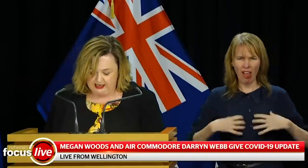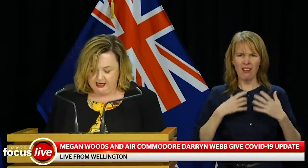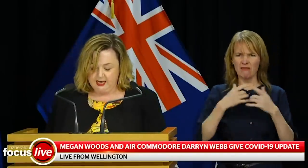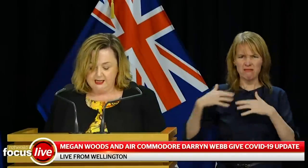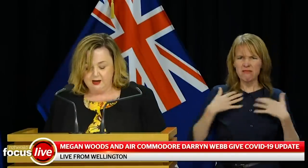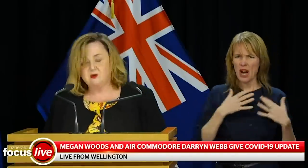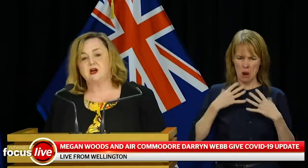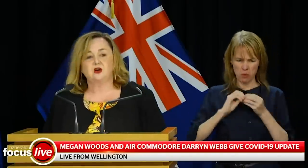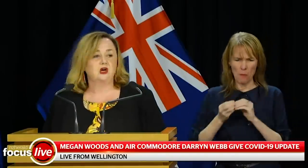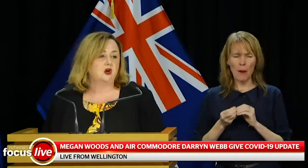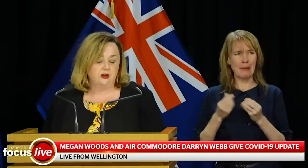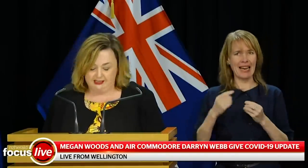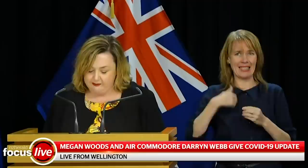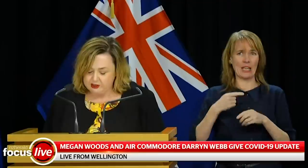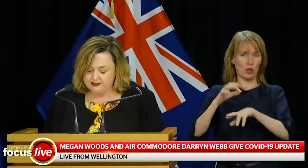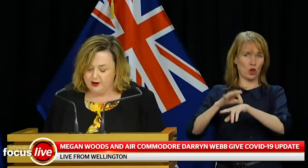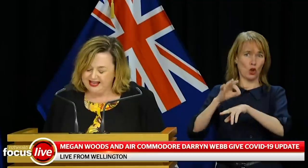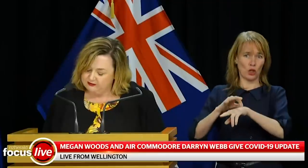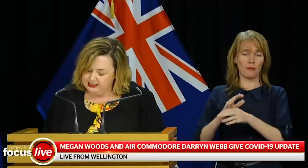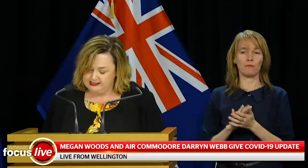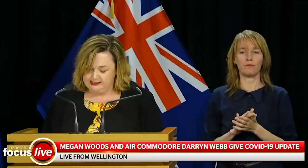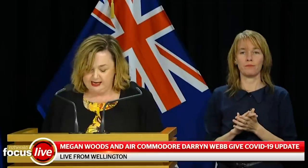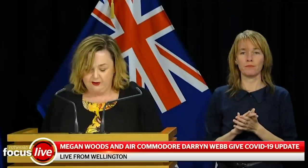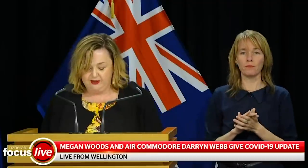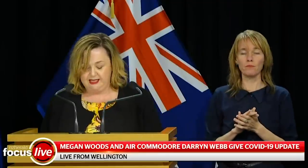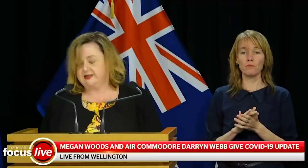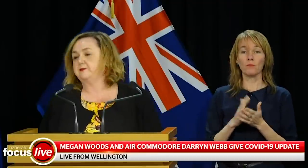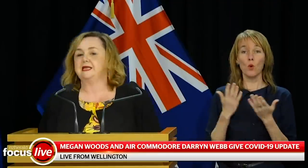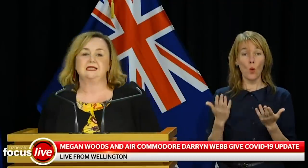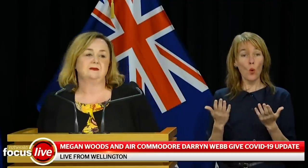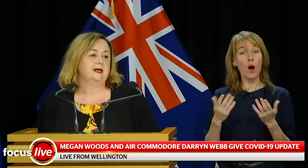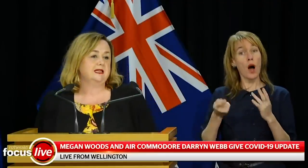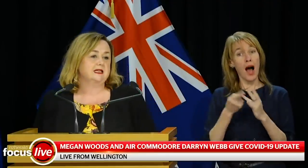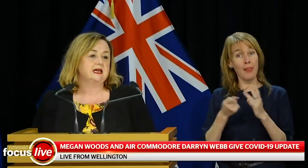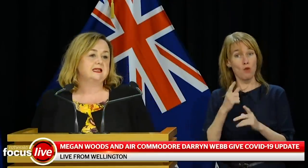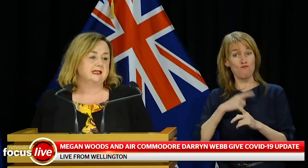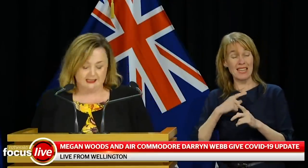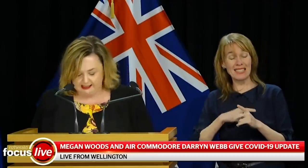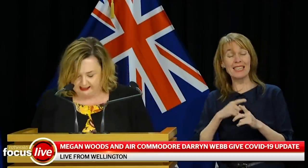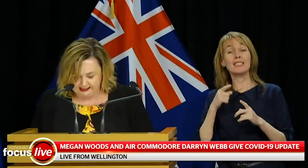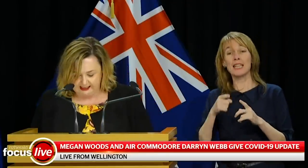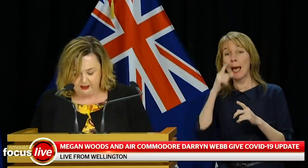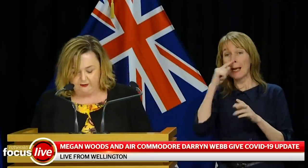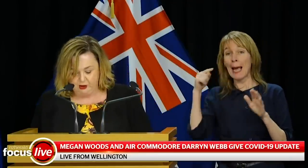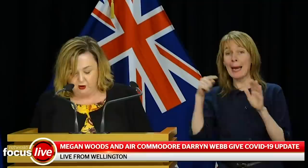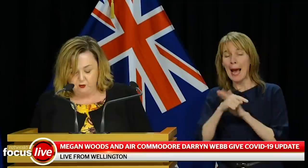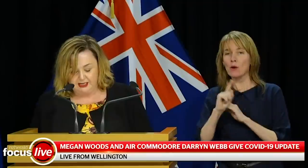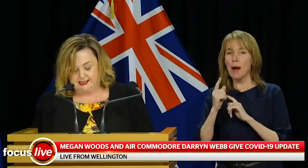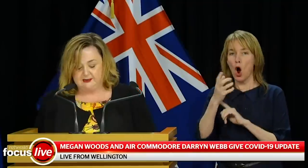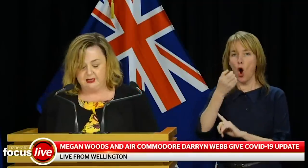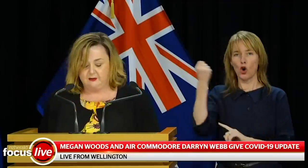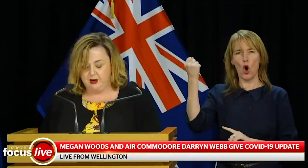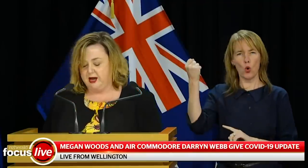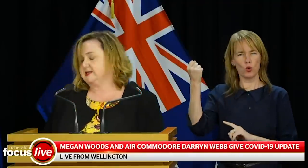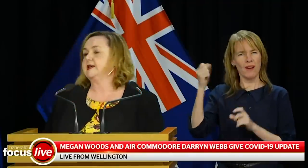facility. They also include exemptions for other reasons. However, these have been suspended since 16 June,